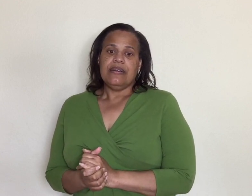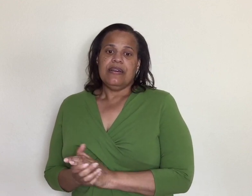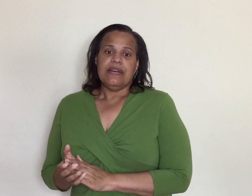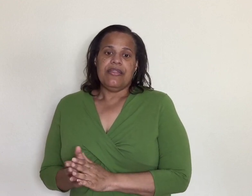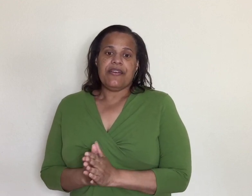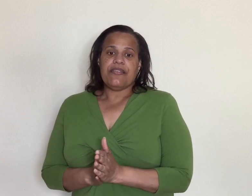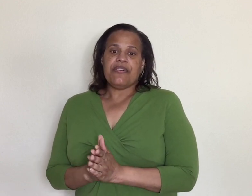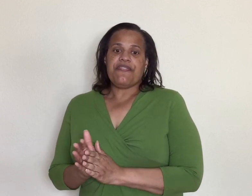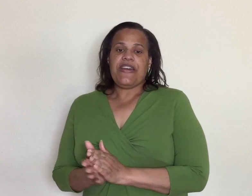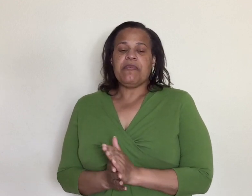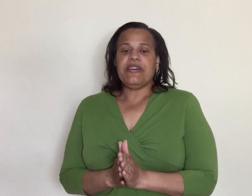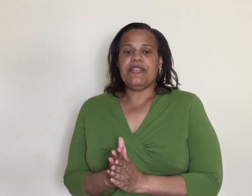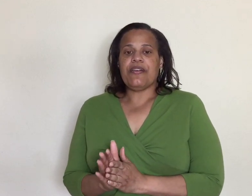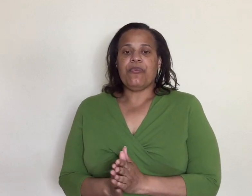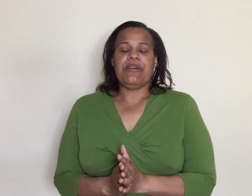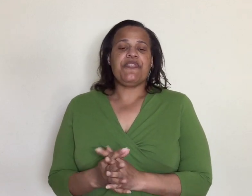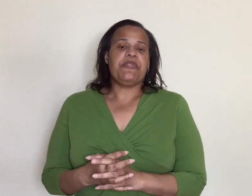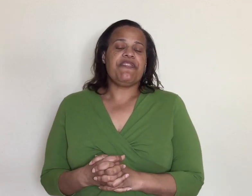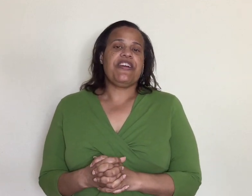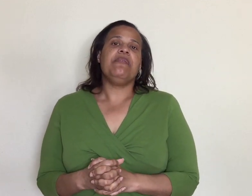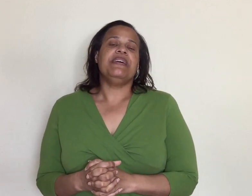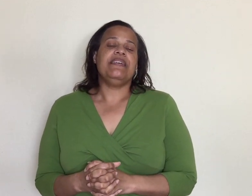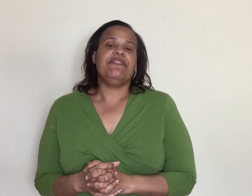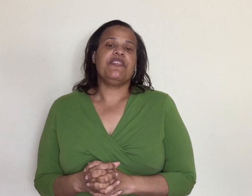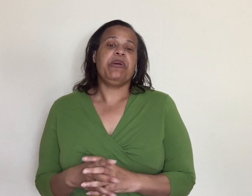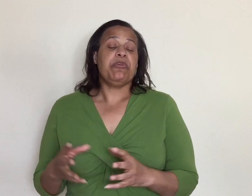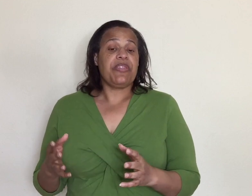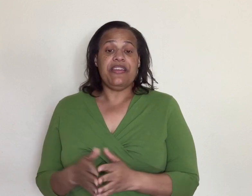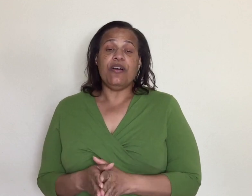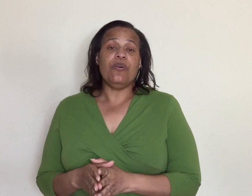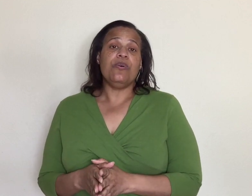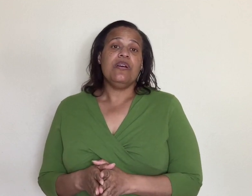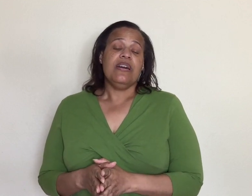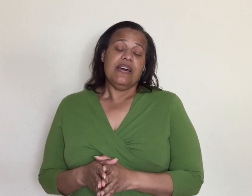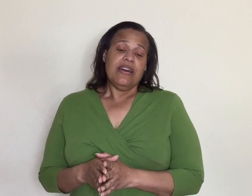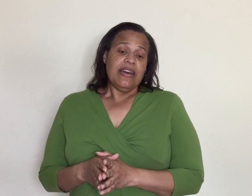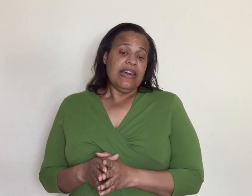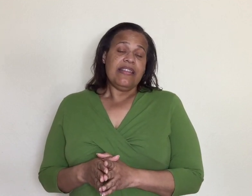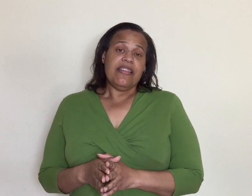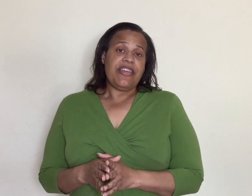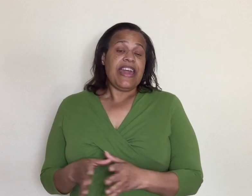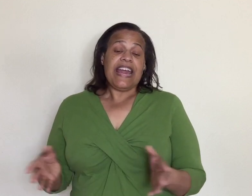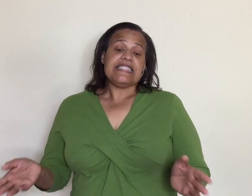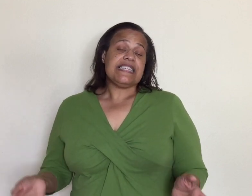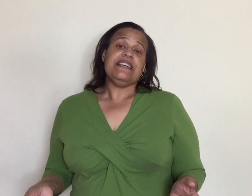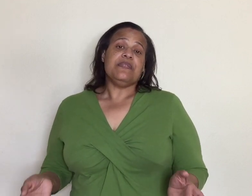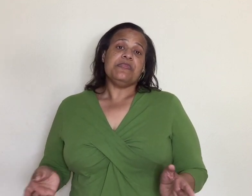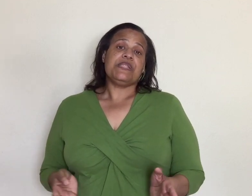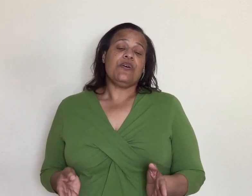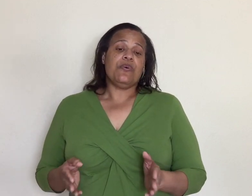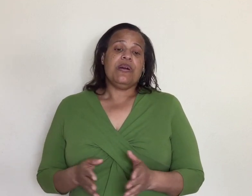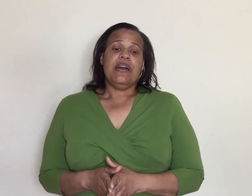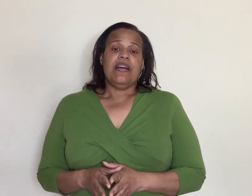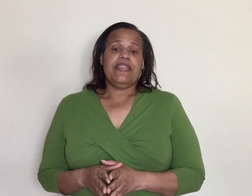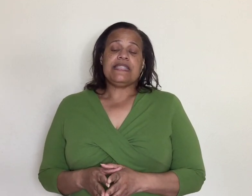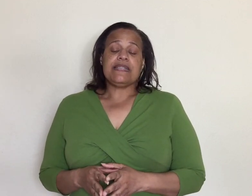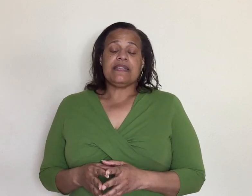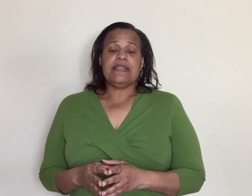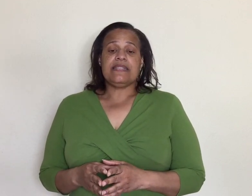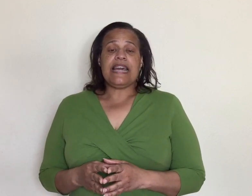they're their family they're away from their family from people they know and they can't see them so this is it's